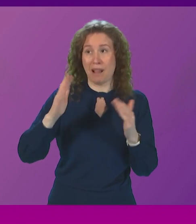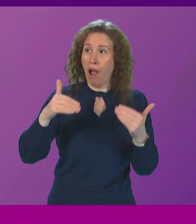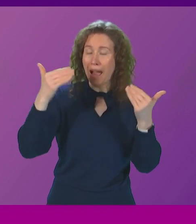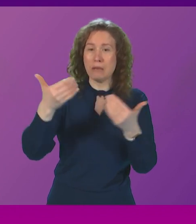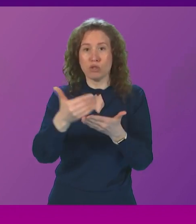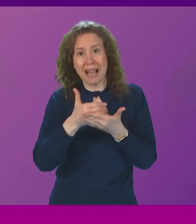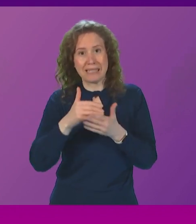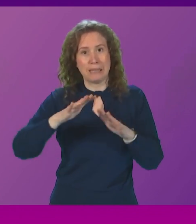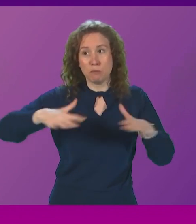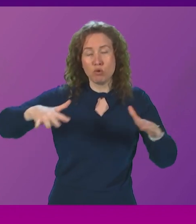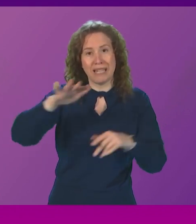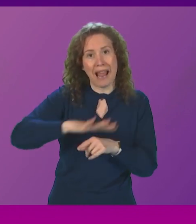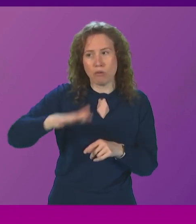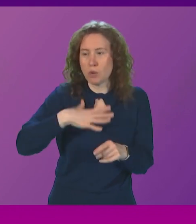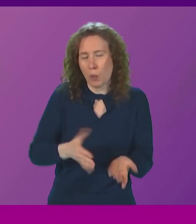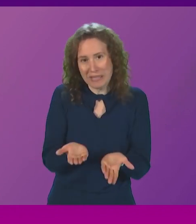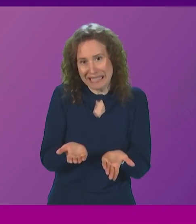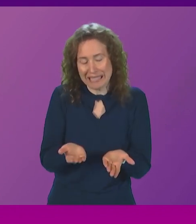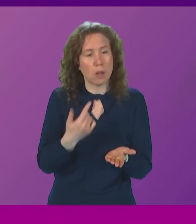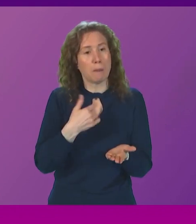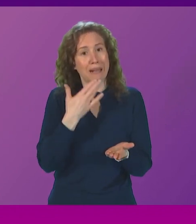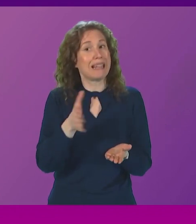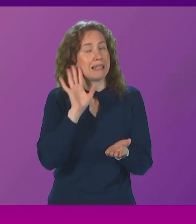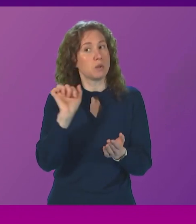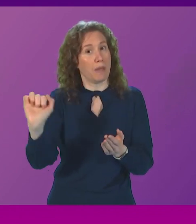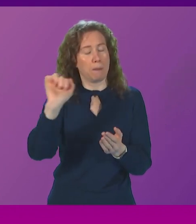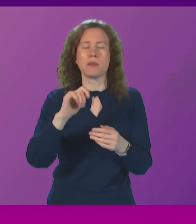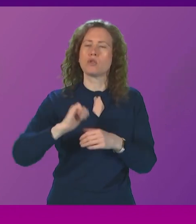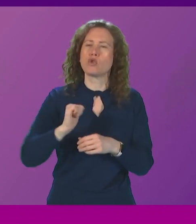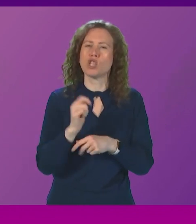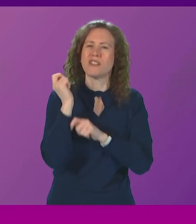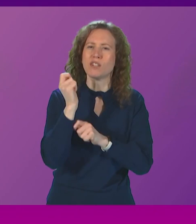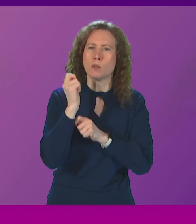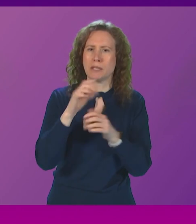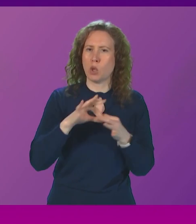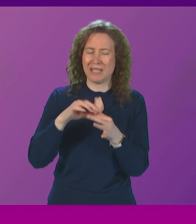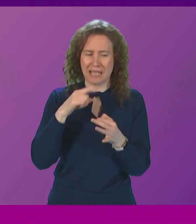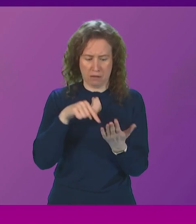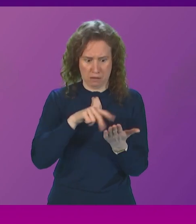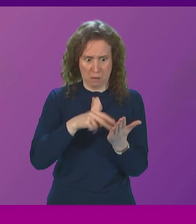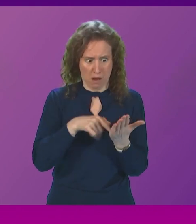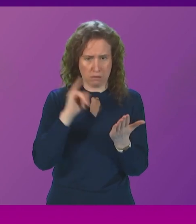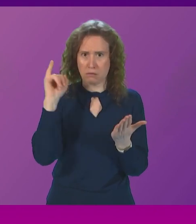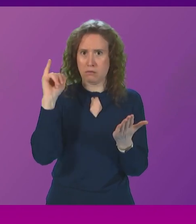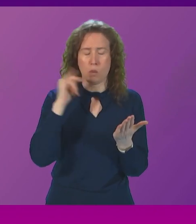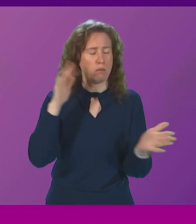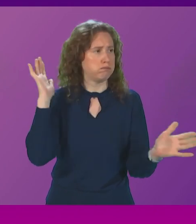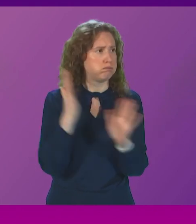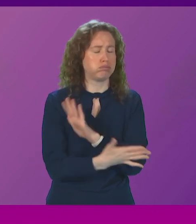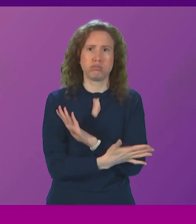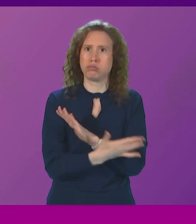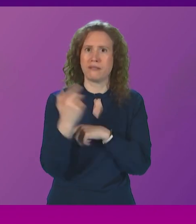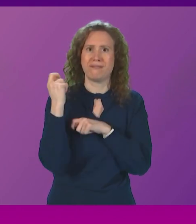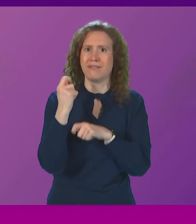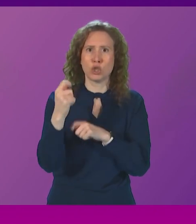listen, First Minister, to what they're saying. The Scottish Fisherman's Federation said these plans could have a catastrophic effect.